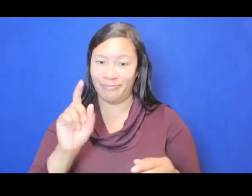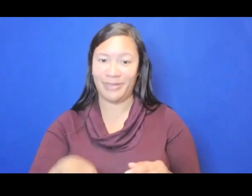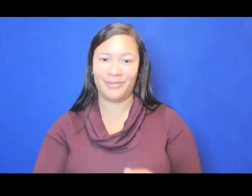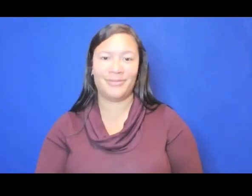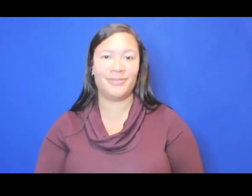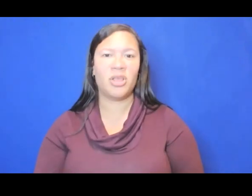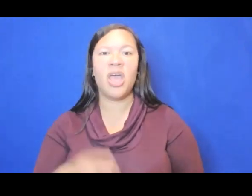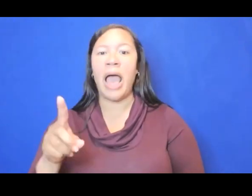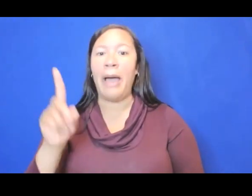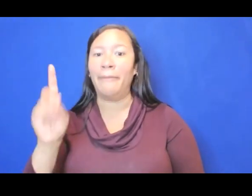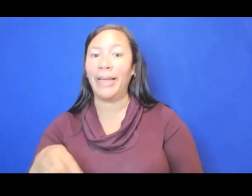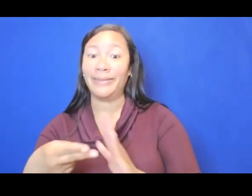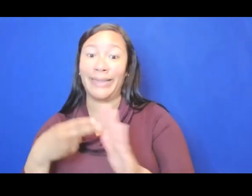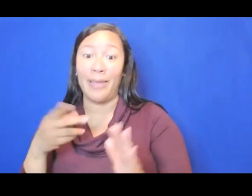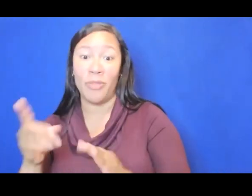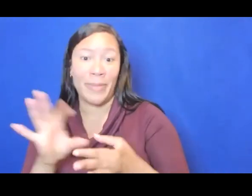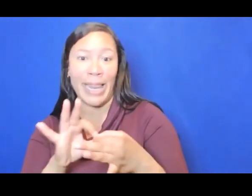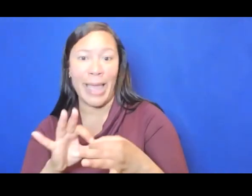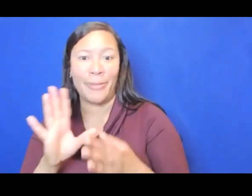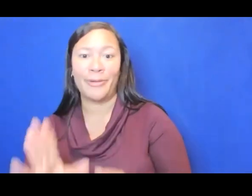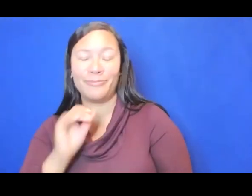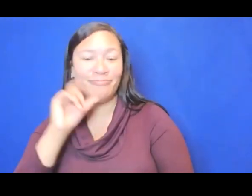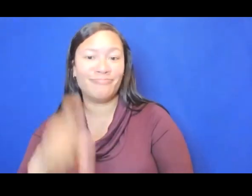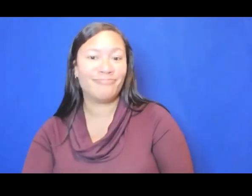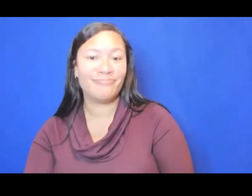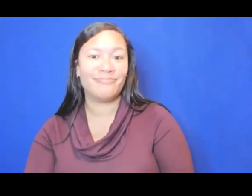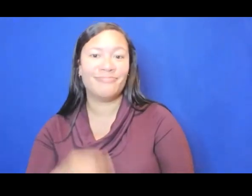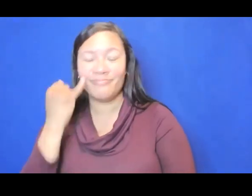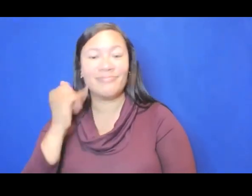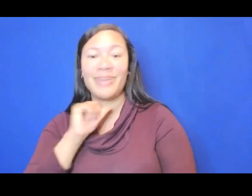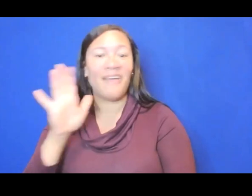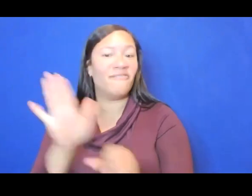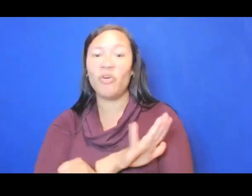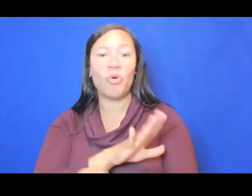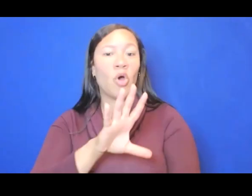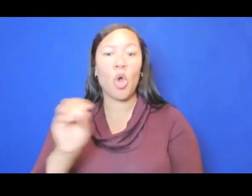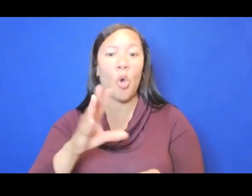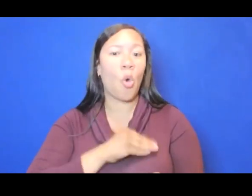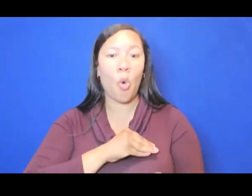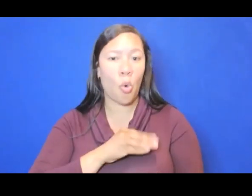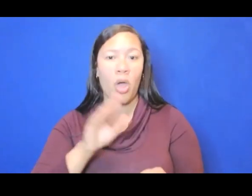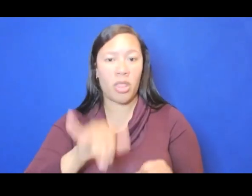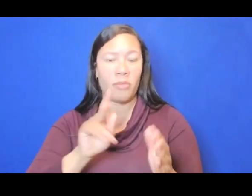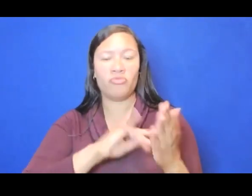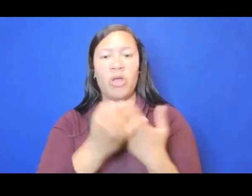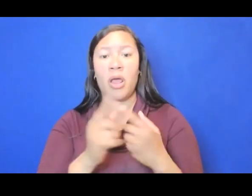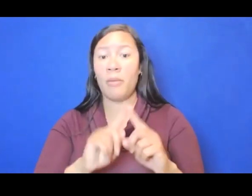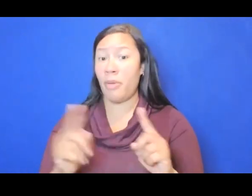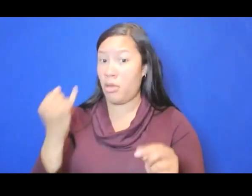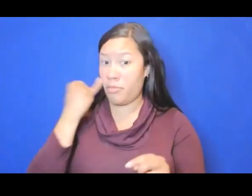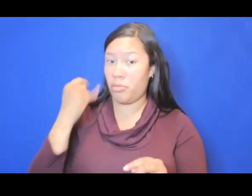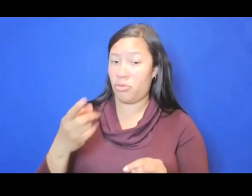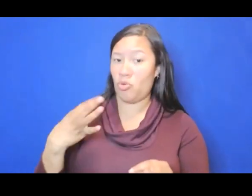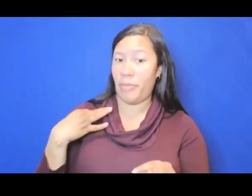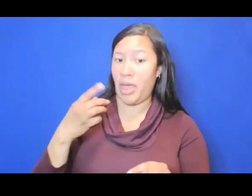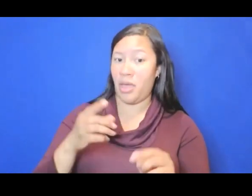necessarily need to be a collaborator on the project if they are not a full co-owner of the project. But if you do want to apply as a collaboration, the eligibility